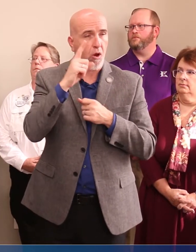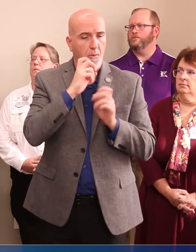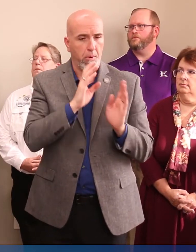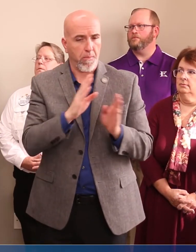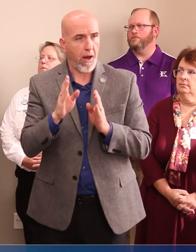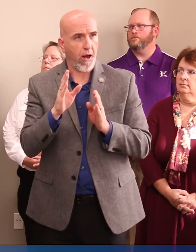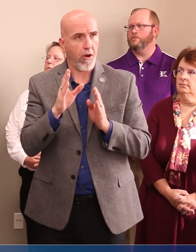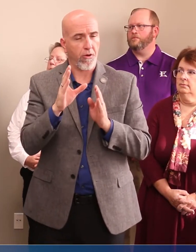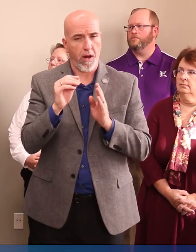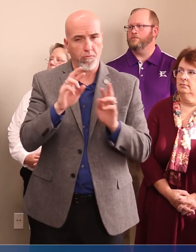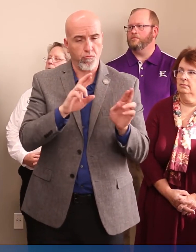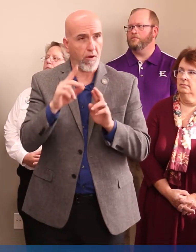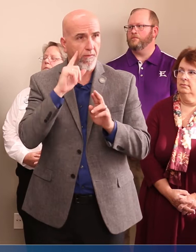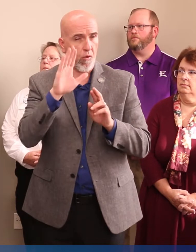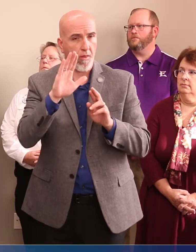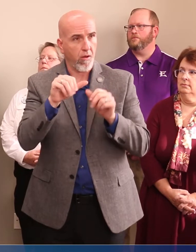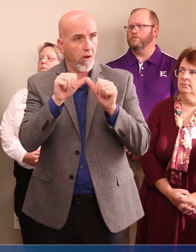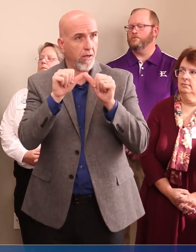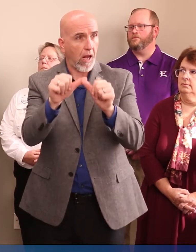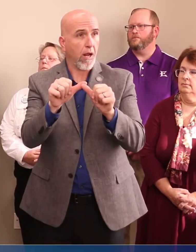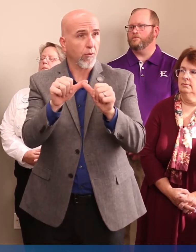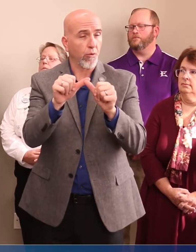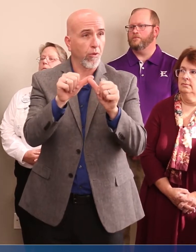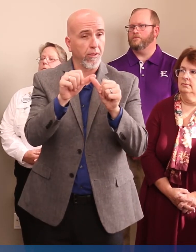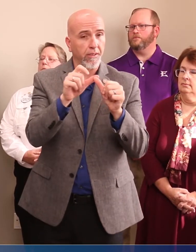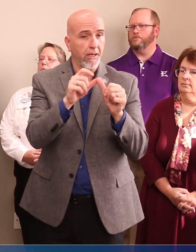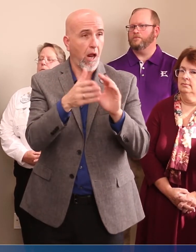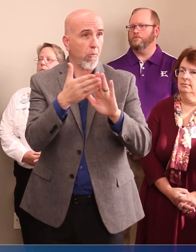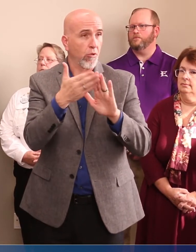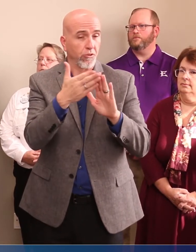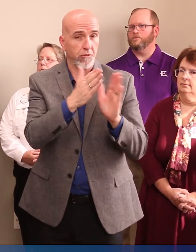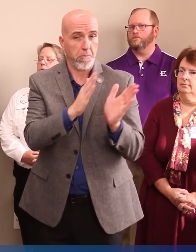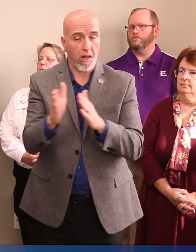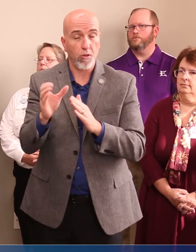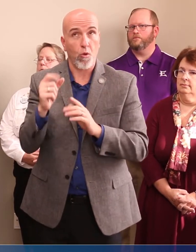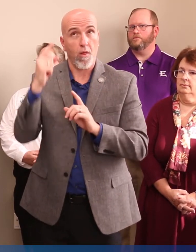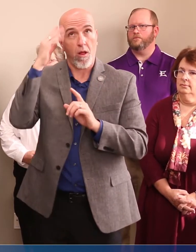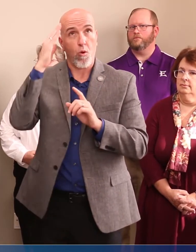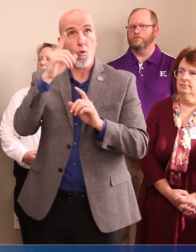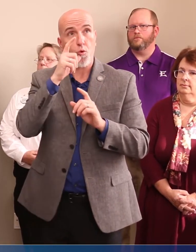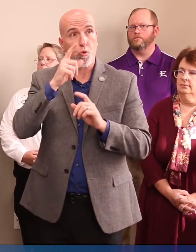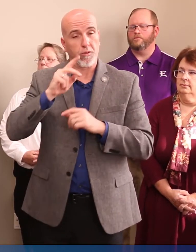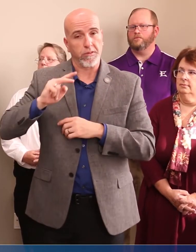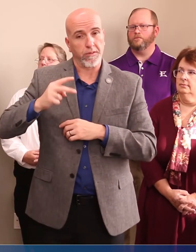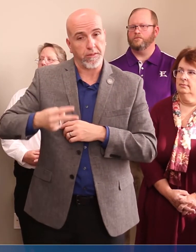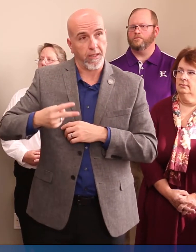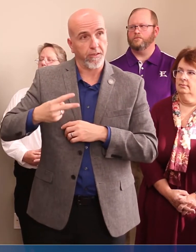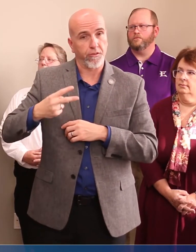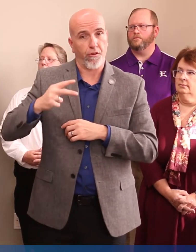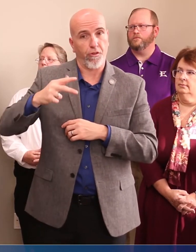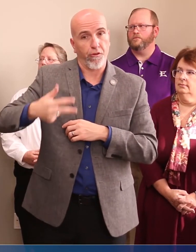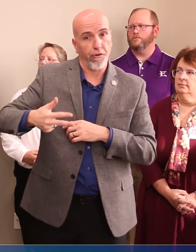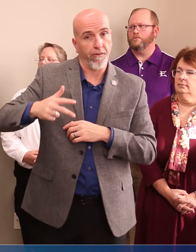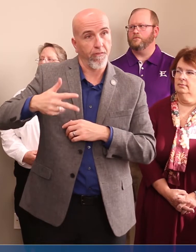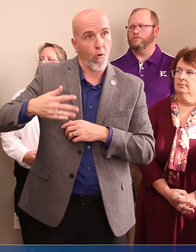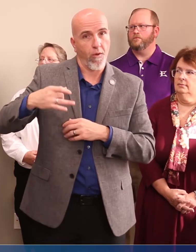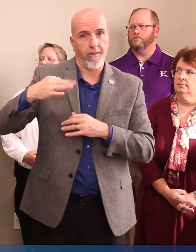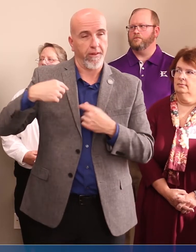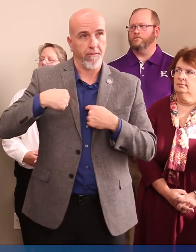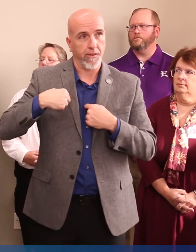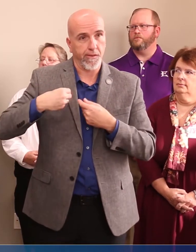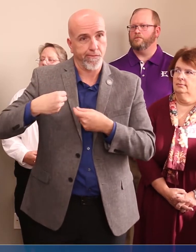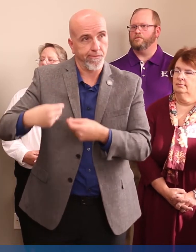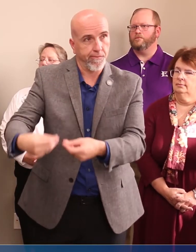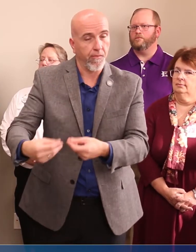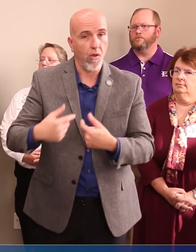continuity of operations plan so that they know who's second in charge and third in charge and fourth in